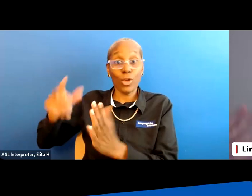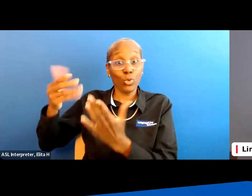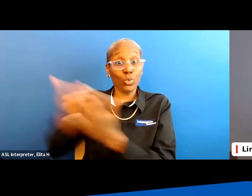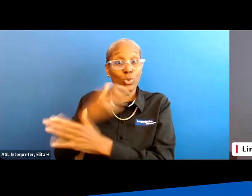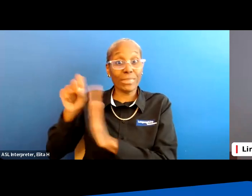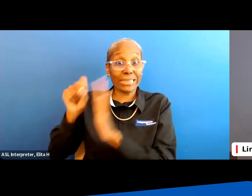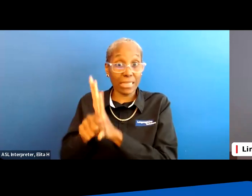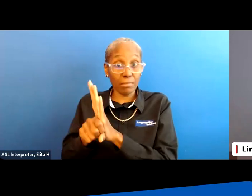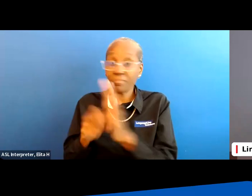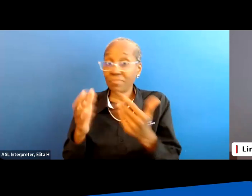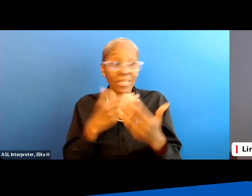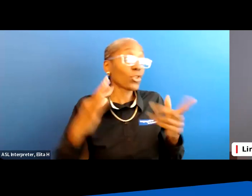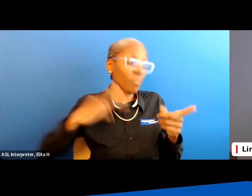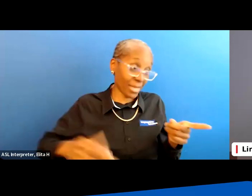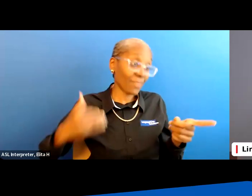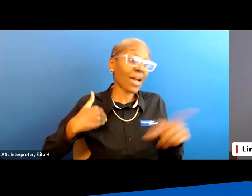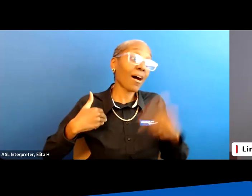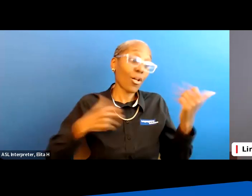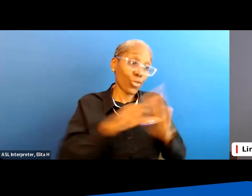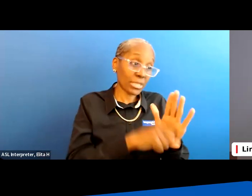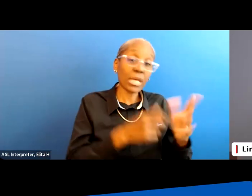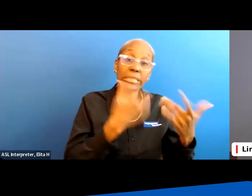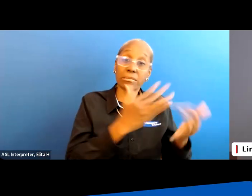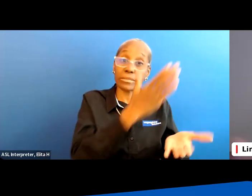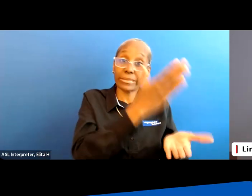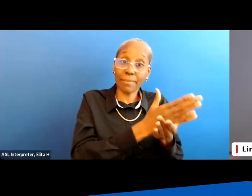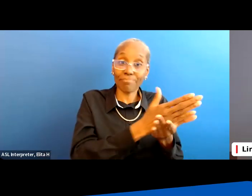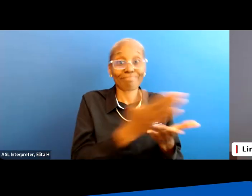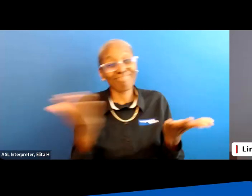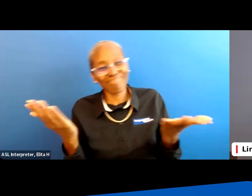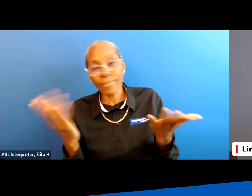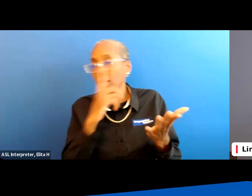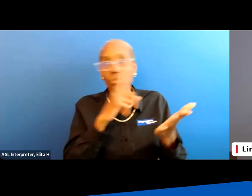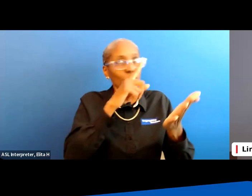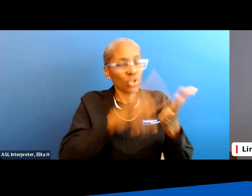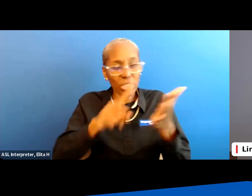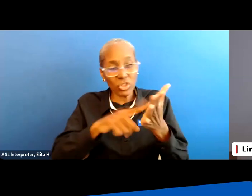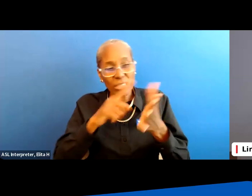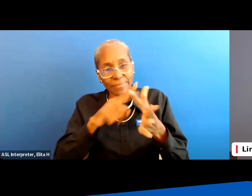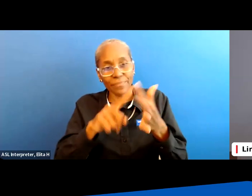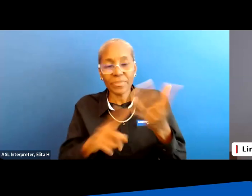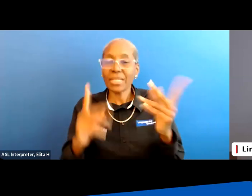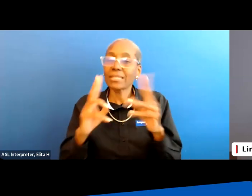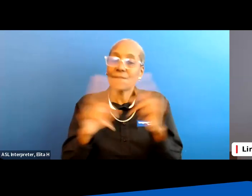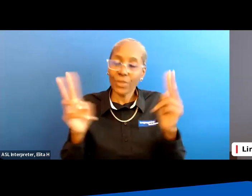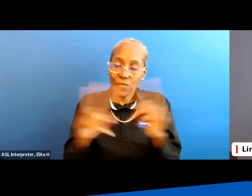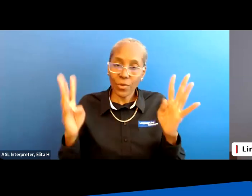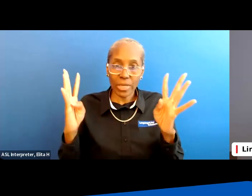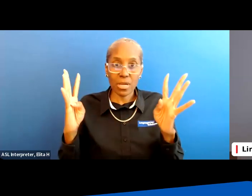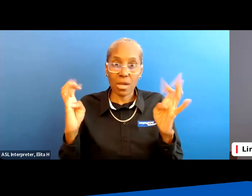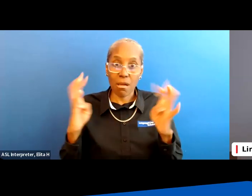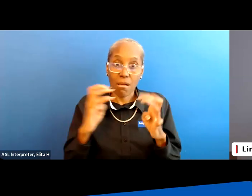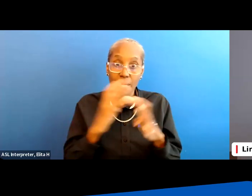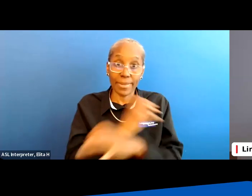even though your benefits from the other state have stopped so you have to check into all that it's very complicated procedure